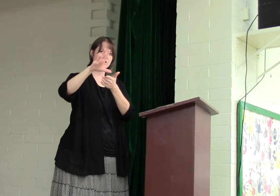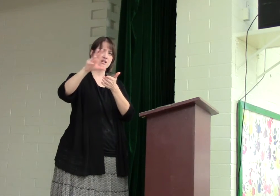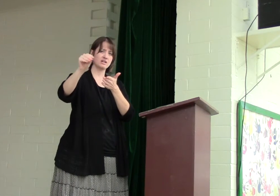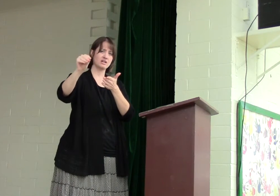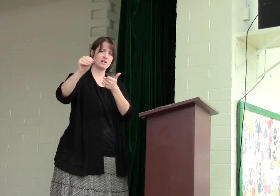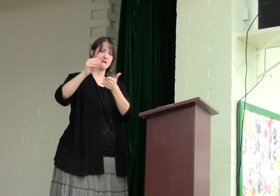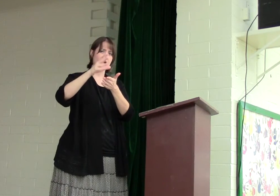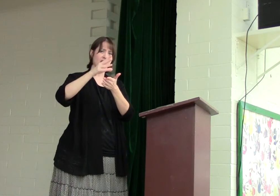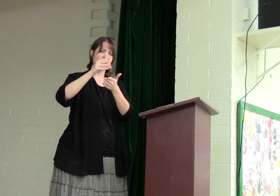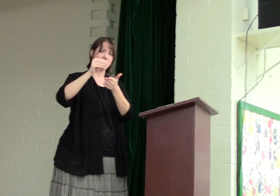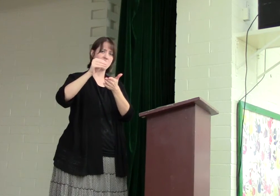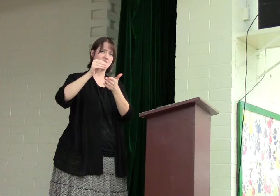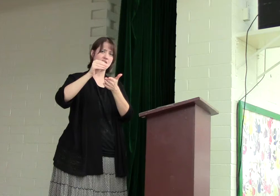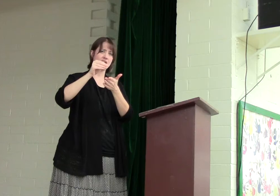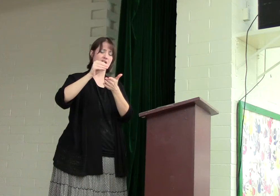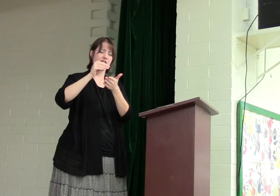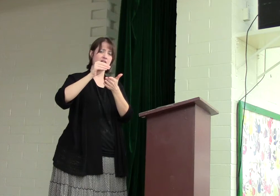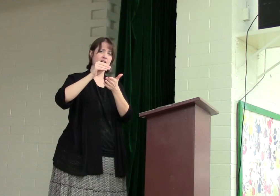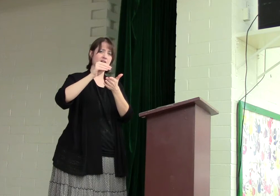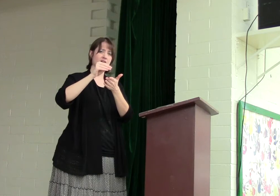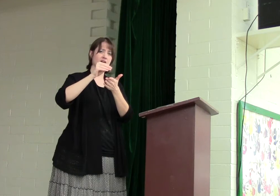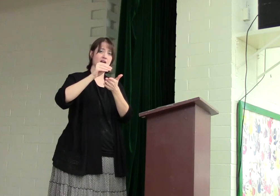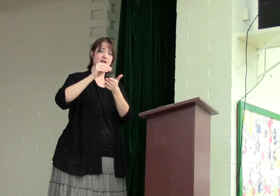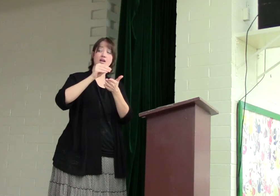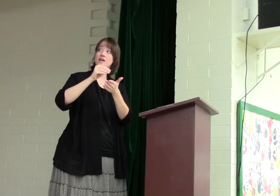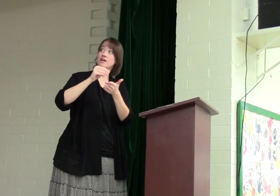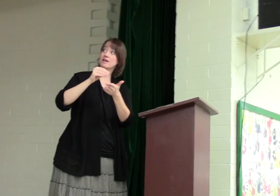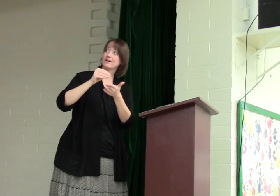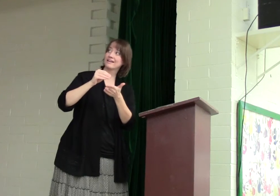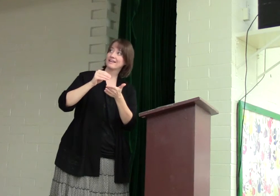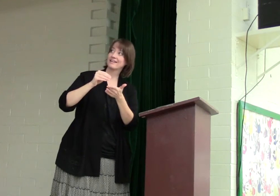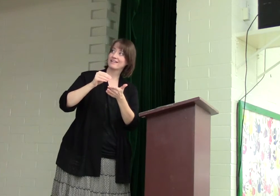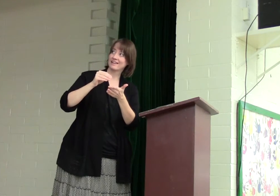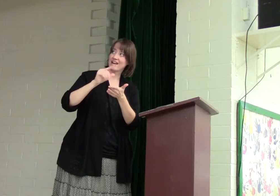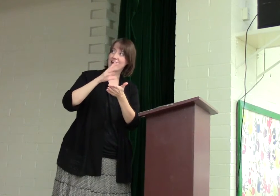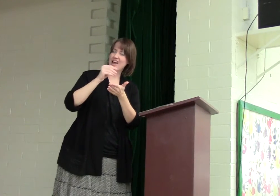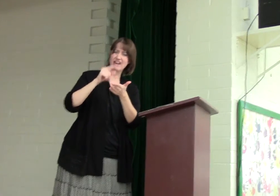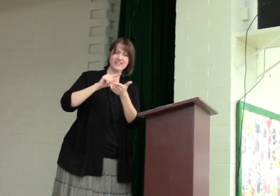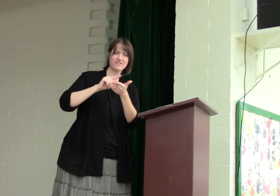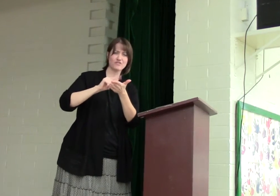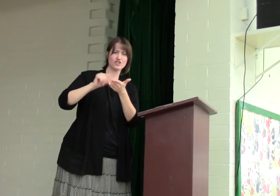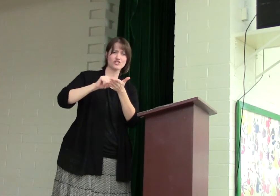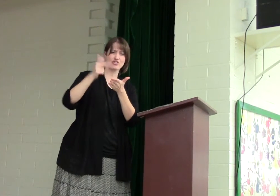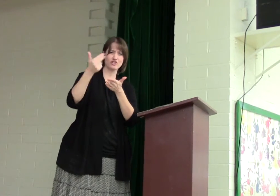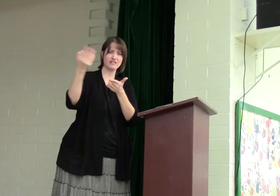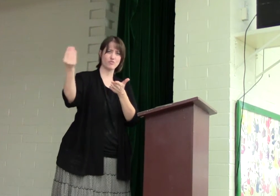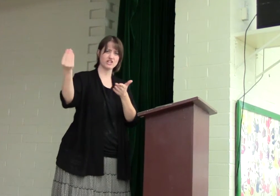think verse 13, 14.